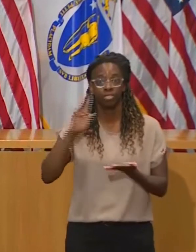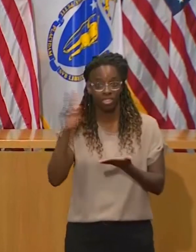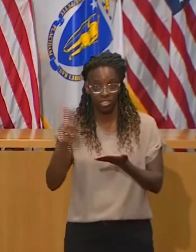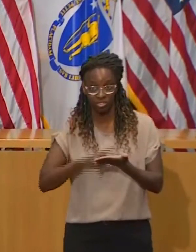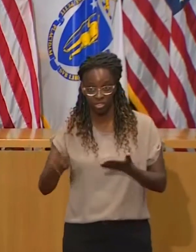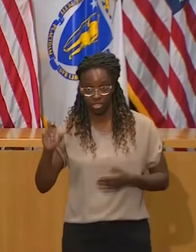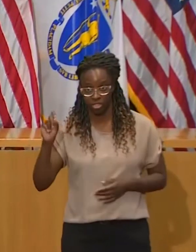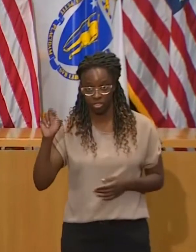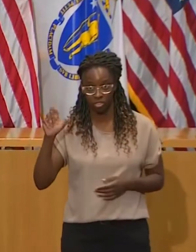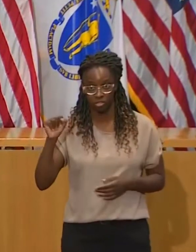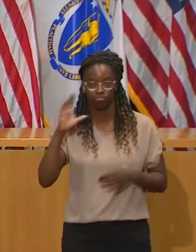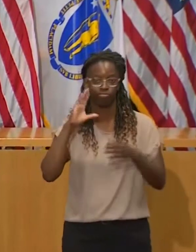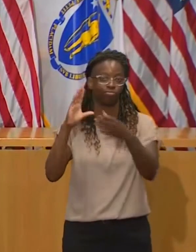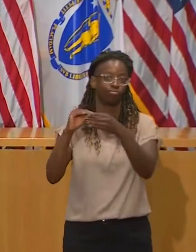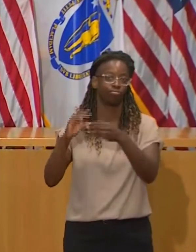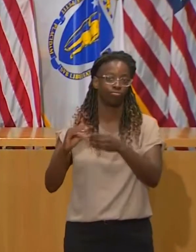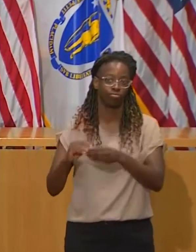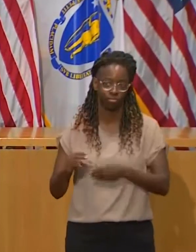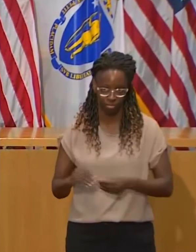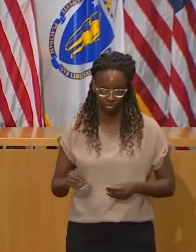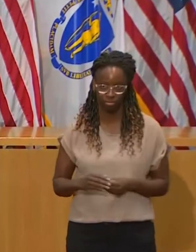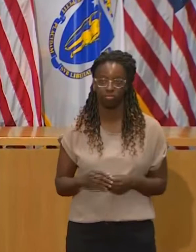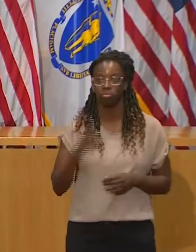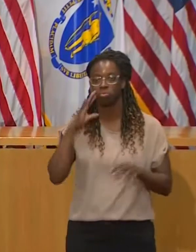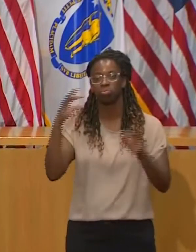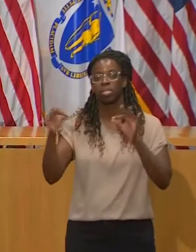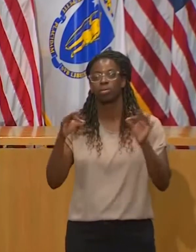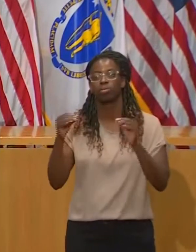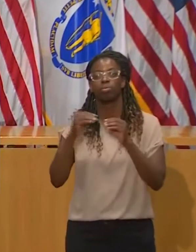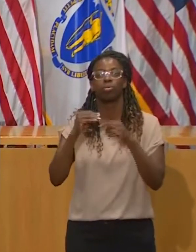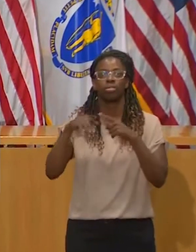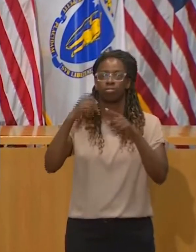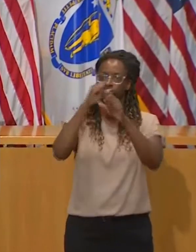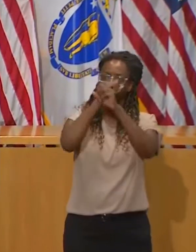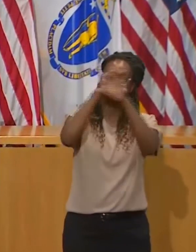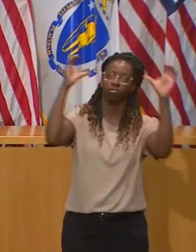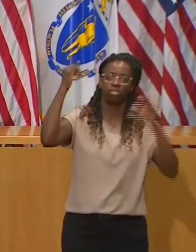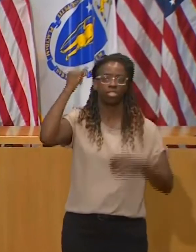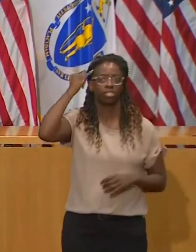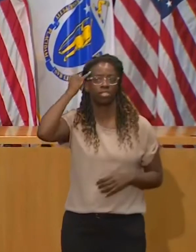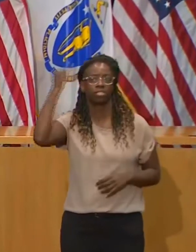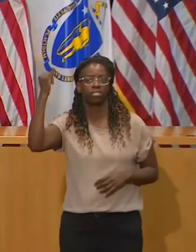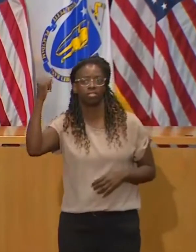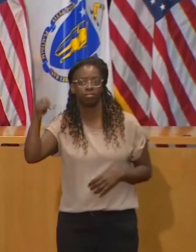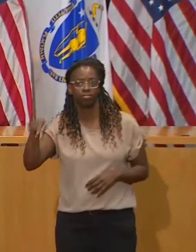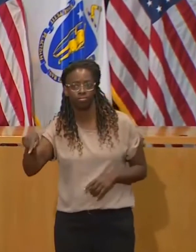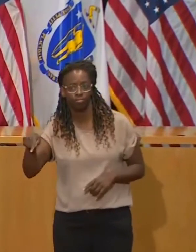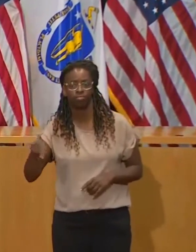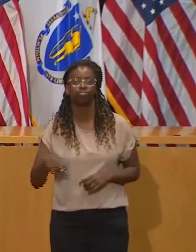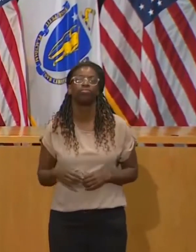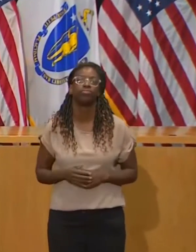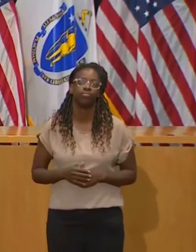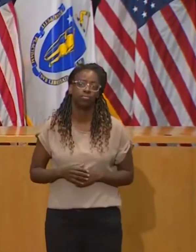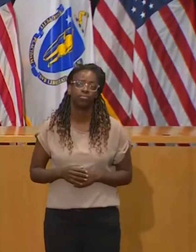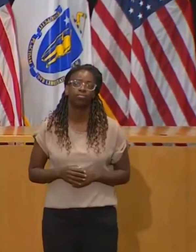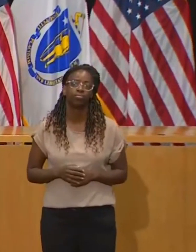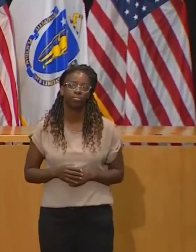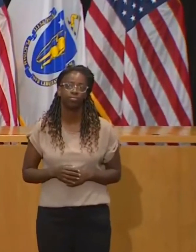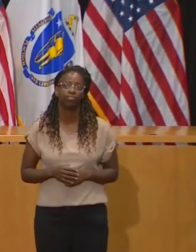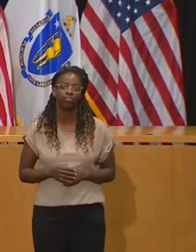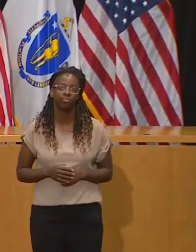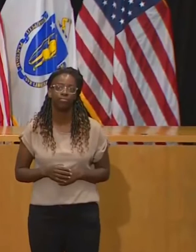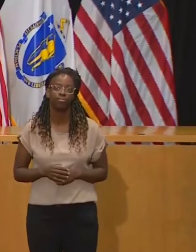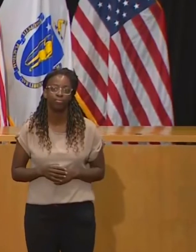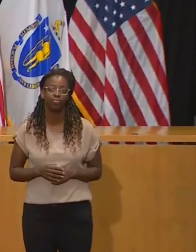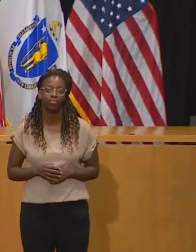a number of examples that fit right into the category of what we refer to as being